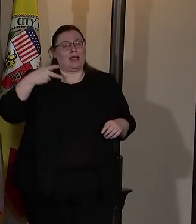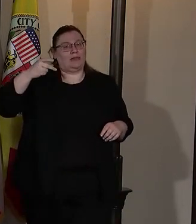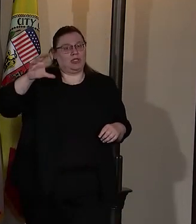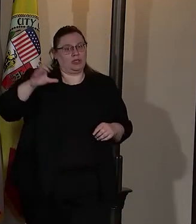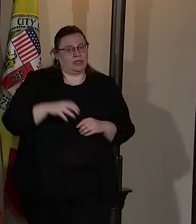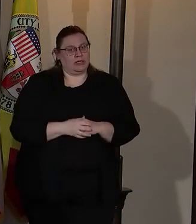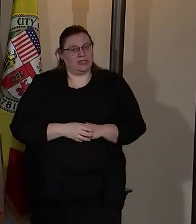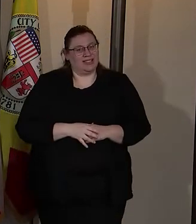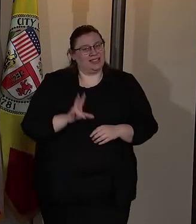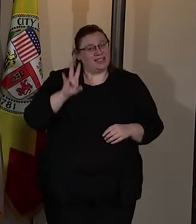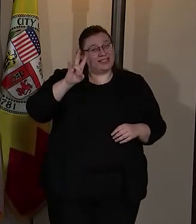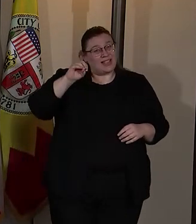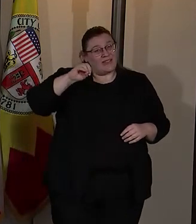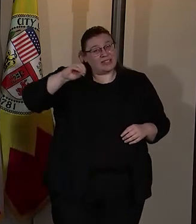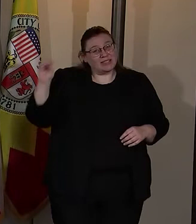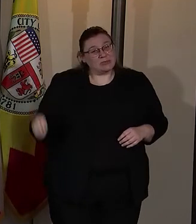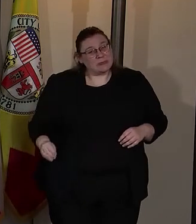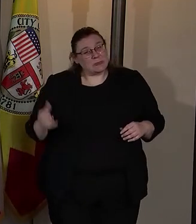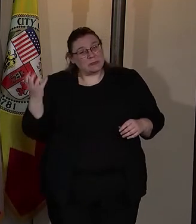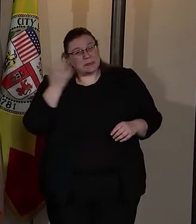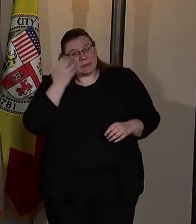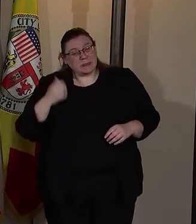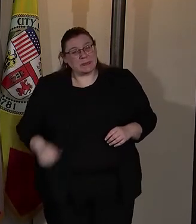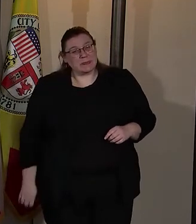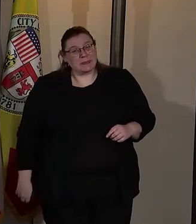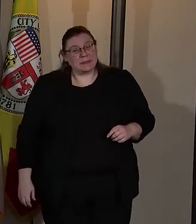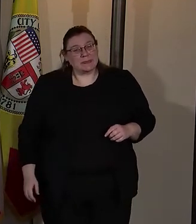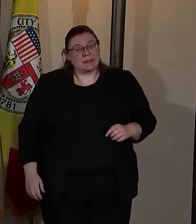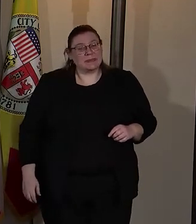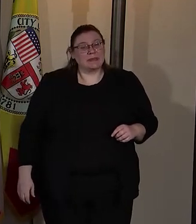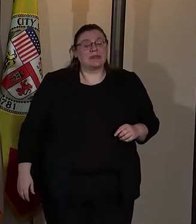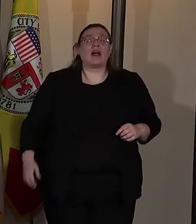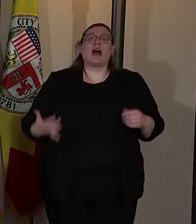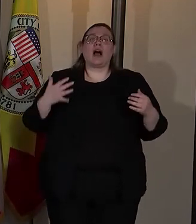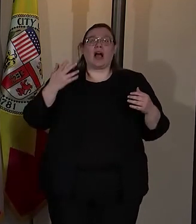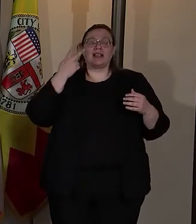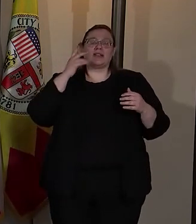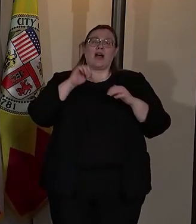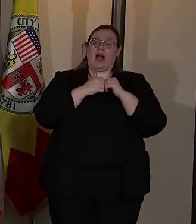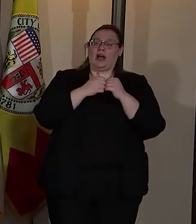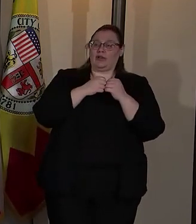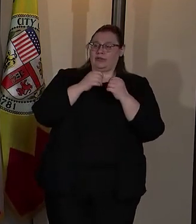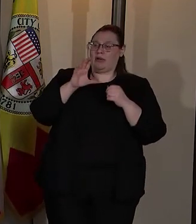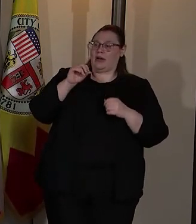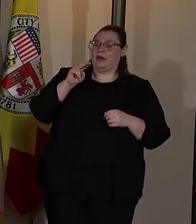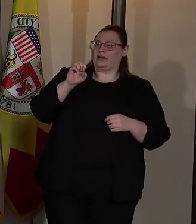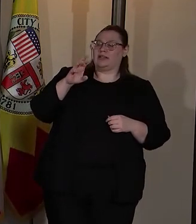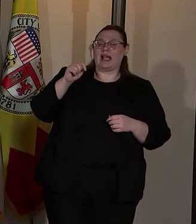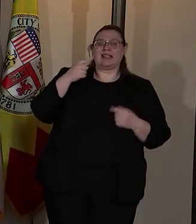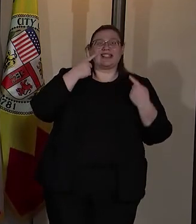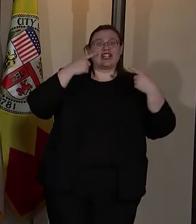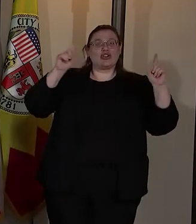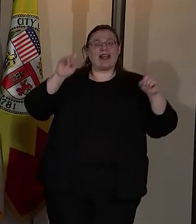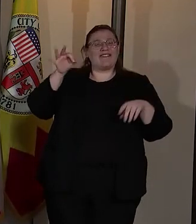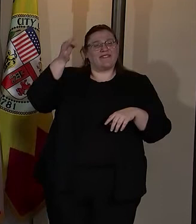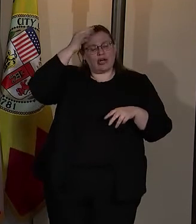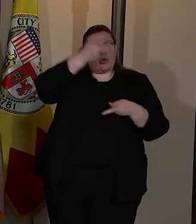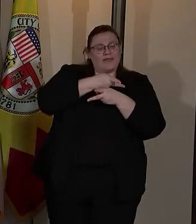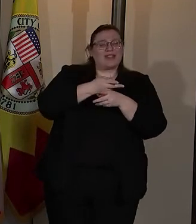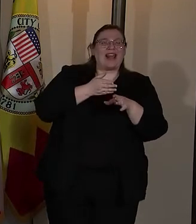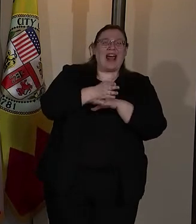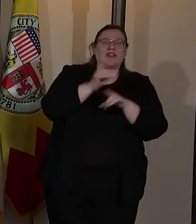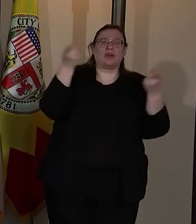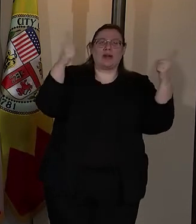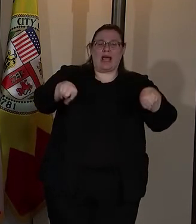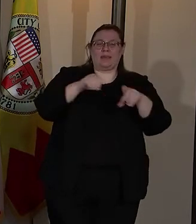color, 70 percent. And I saw how the consent decree and federal oversight following the ramparts scandal